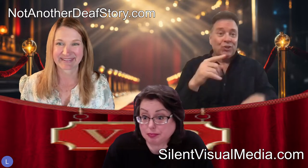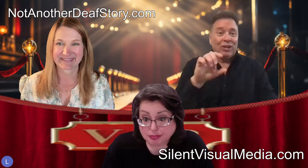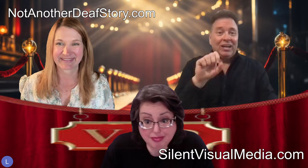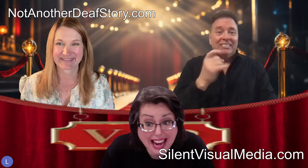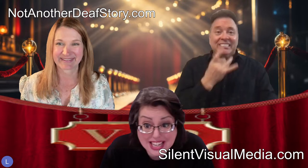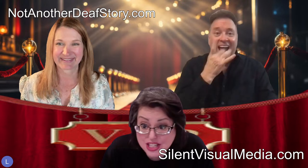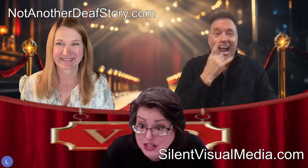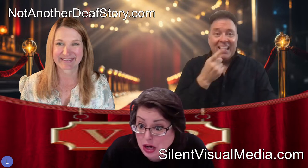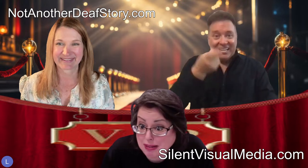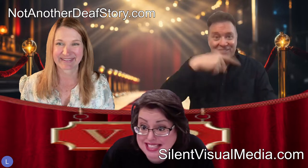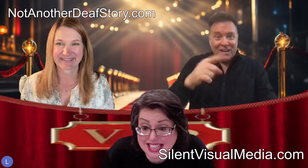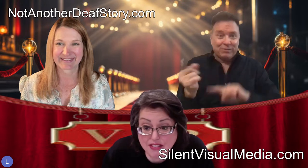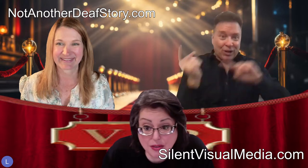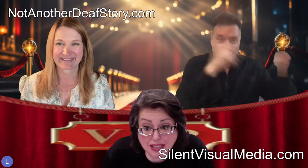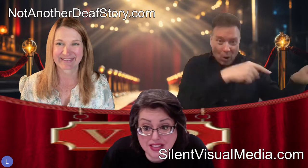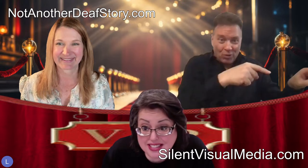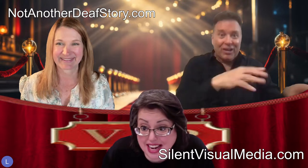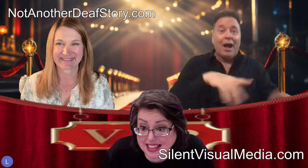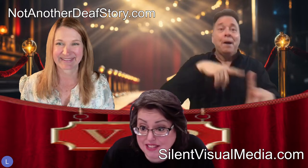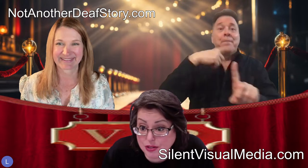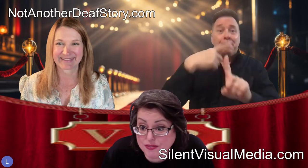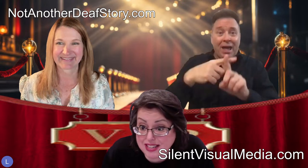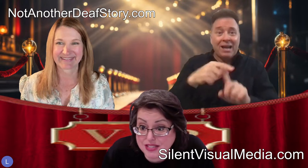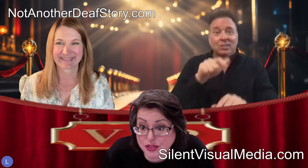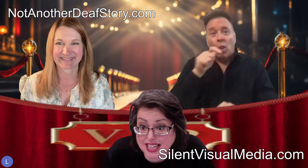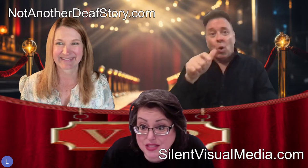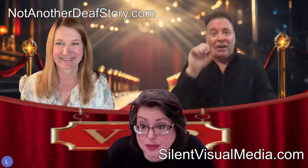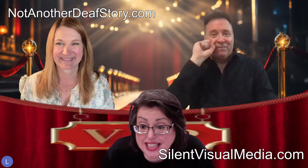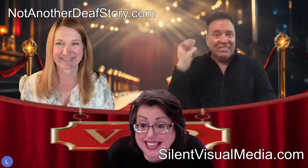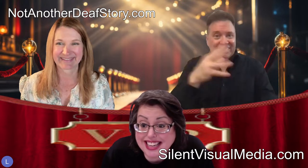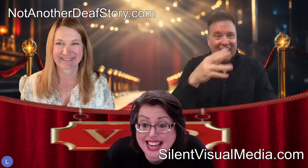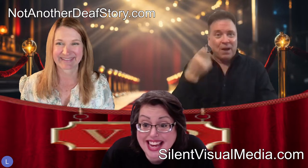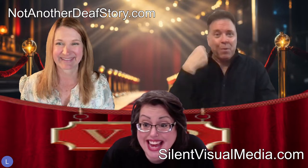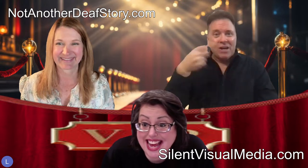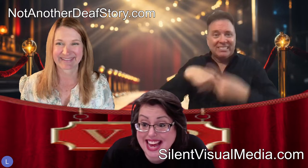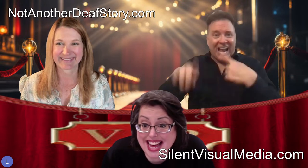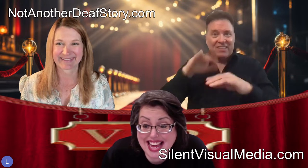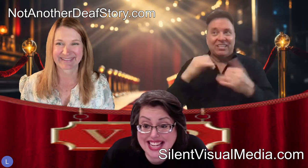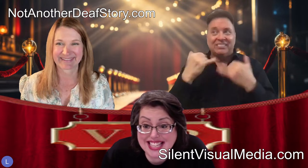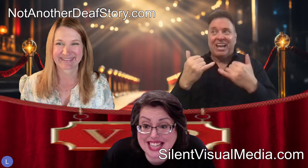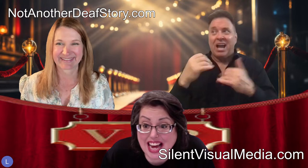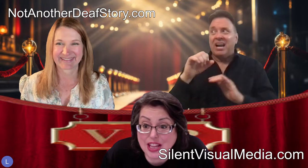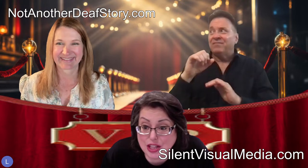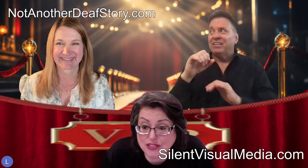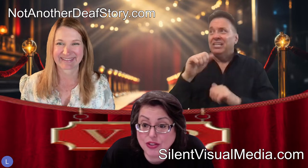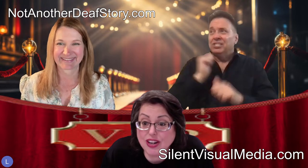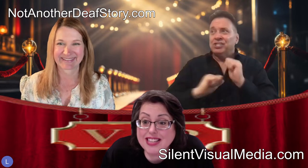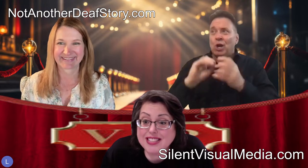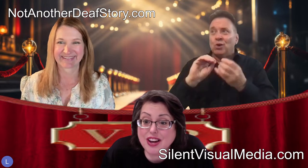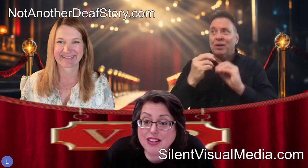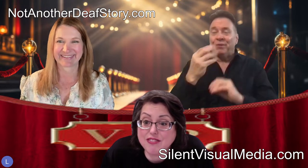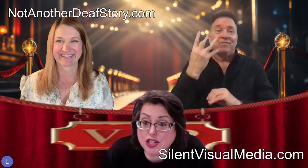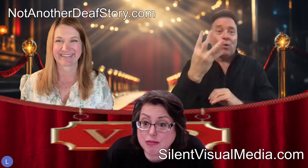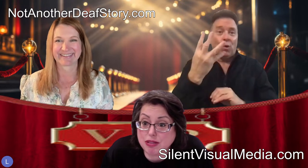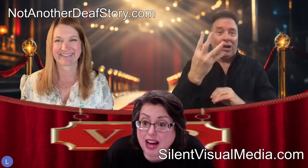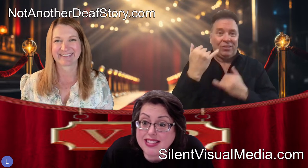I just hope I see everyone at the Sine Light Film Festival next week and look for us on Vision Plus.